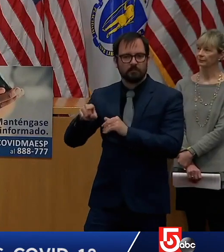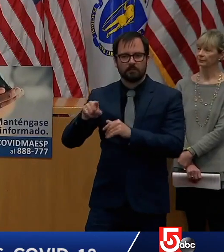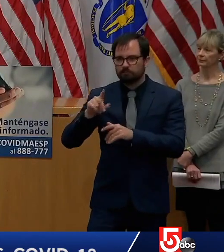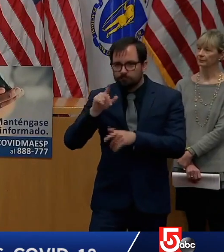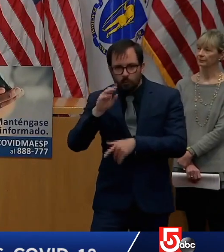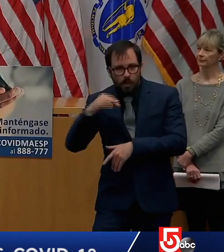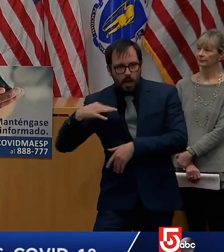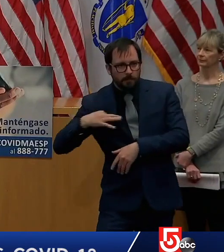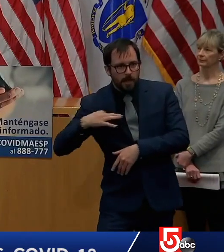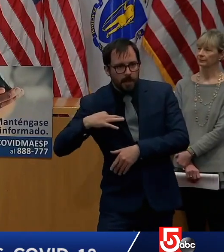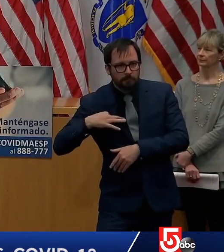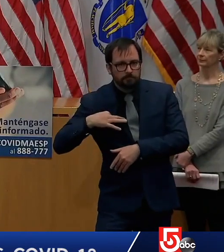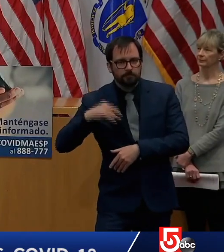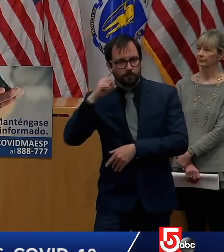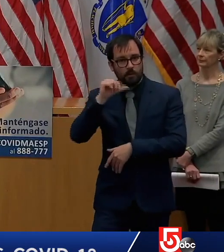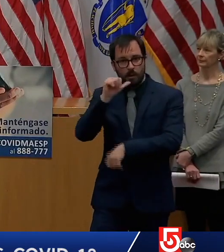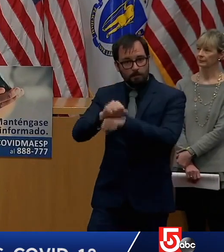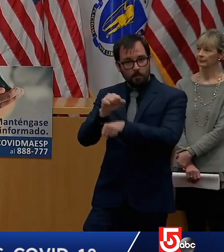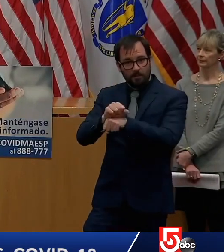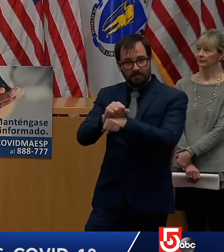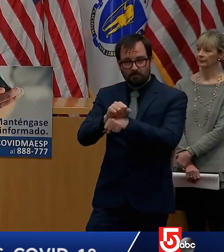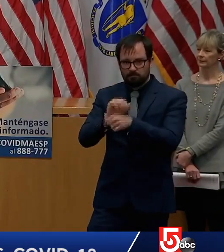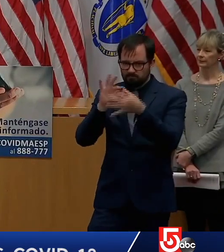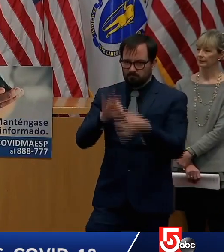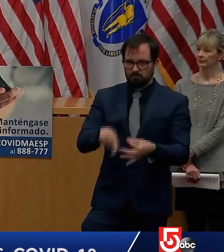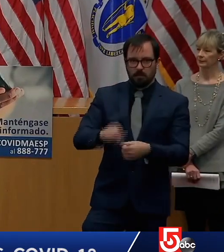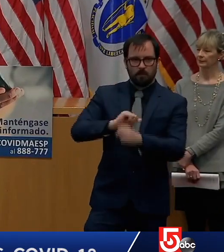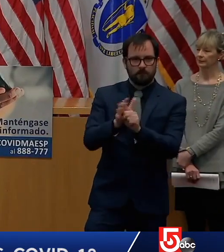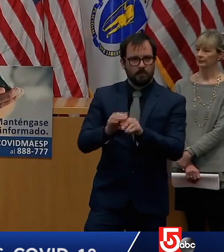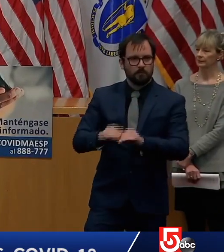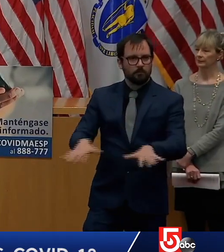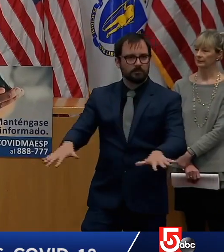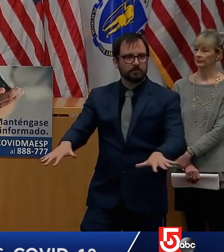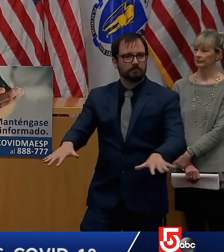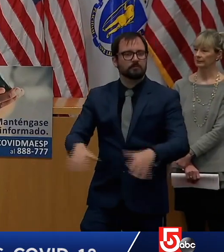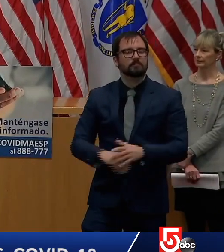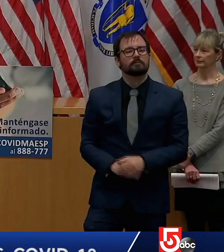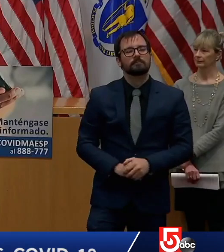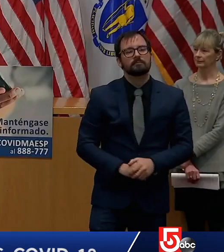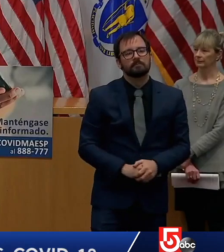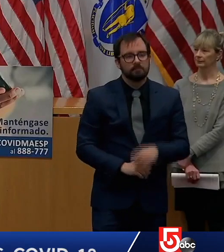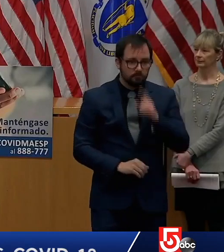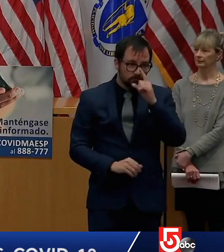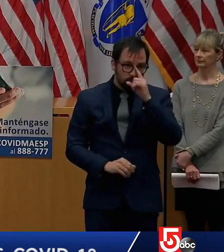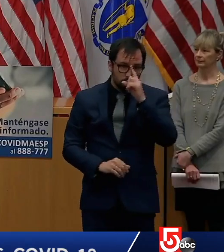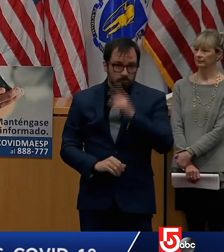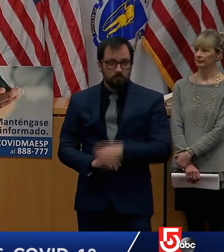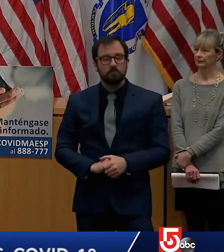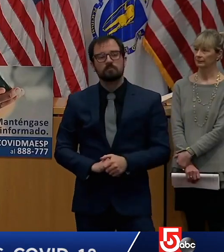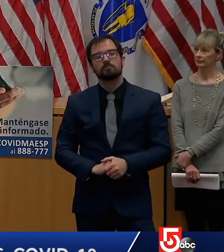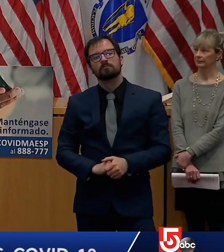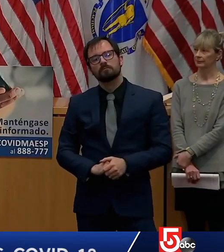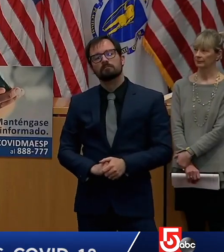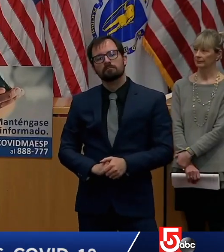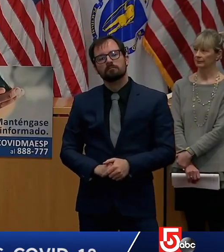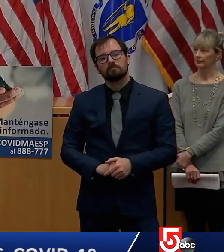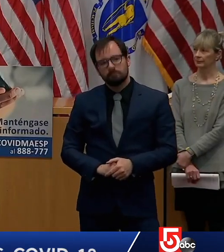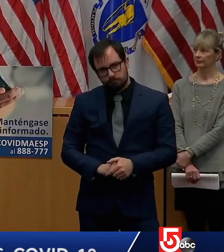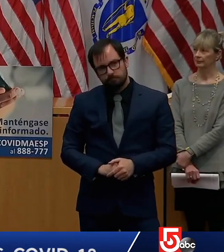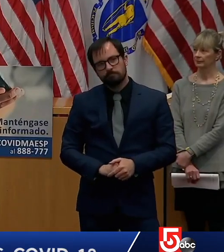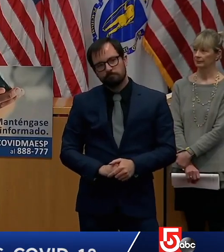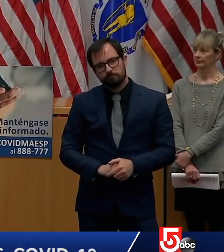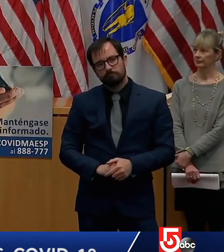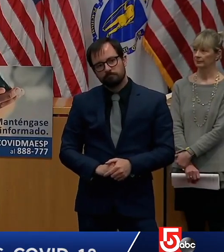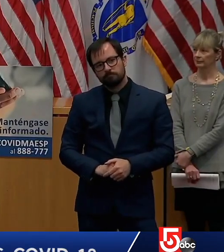we're also working to help people navigate the state's traditional unemployment system we have an 850 person remote call